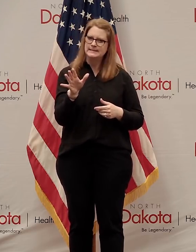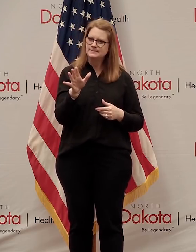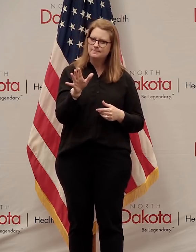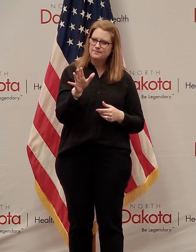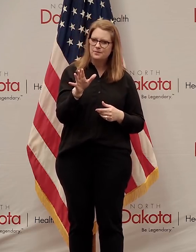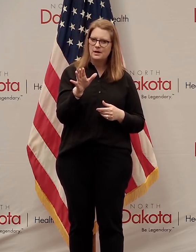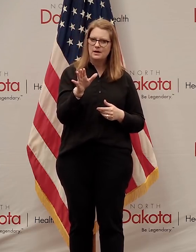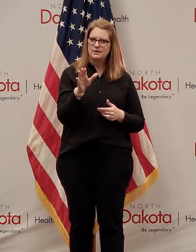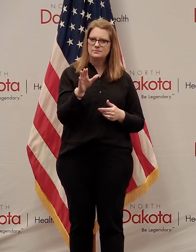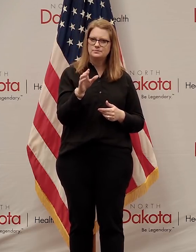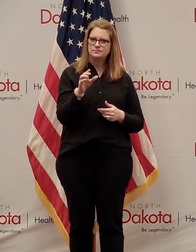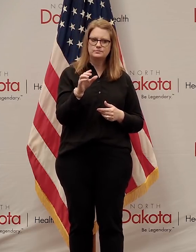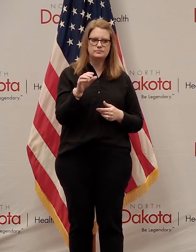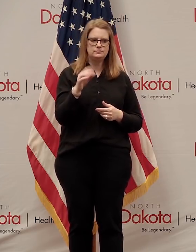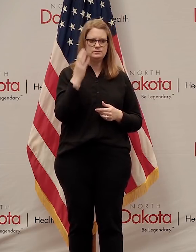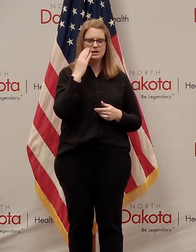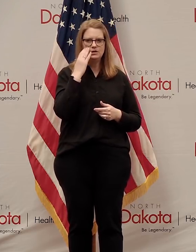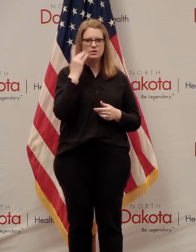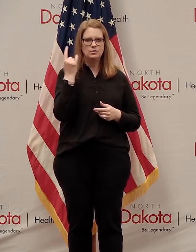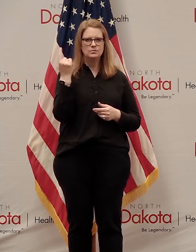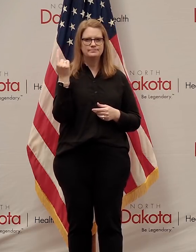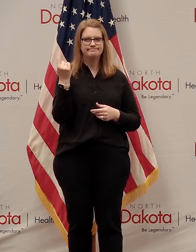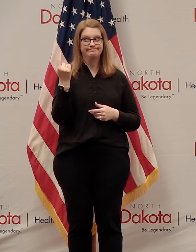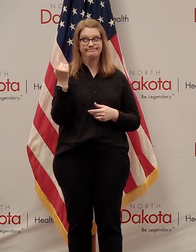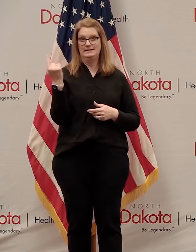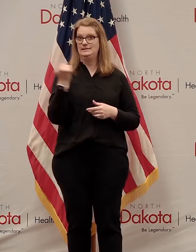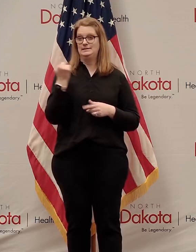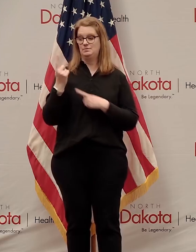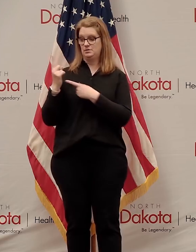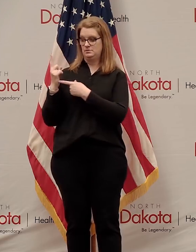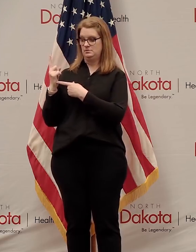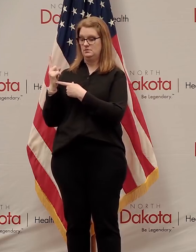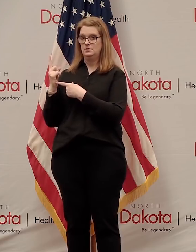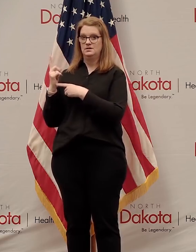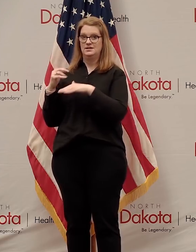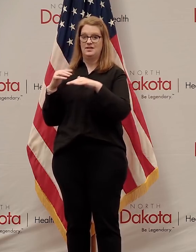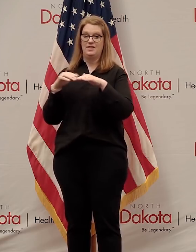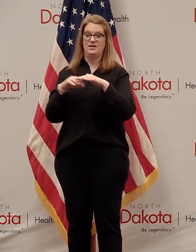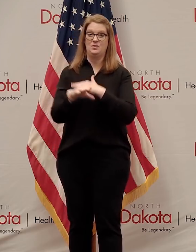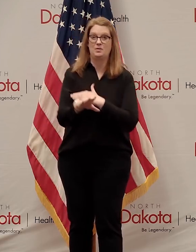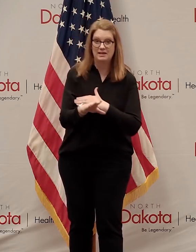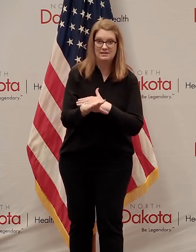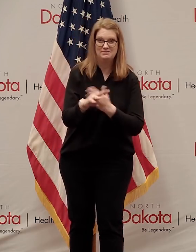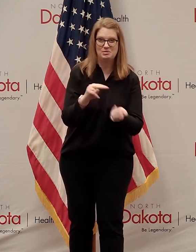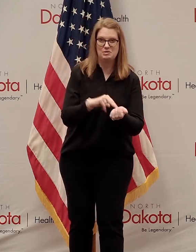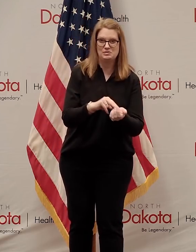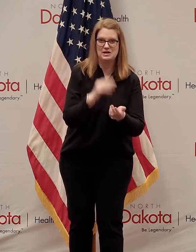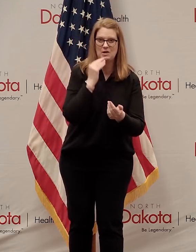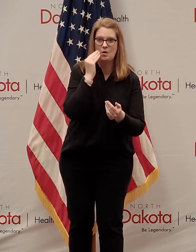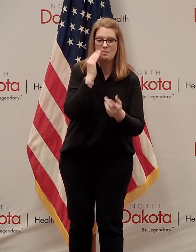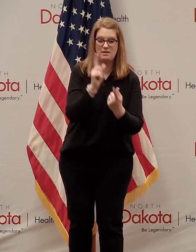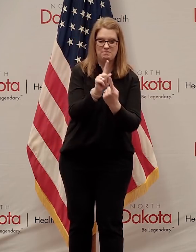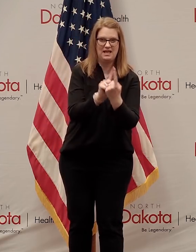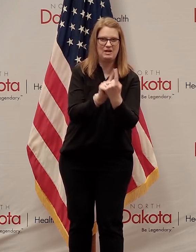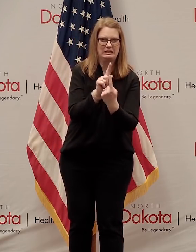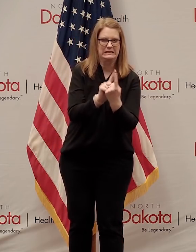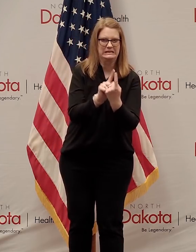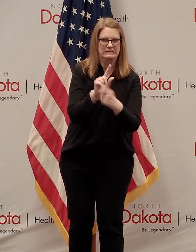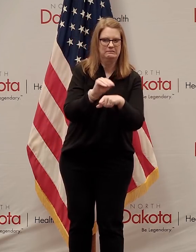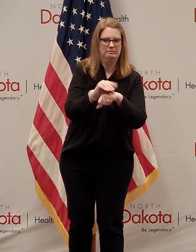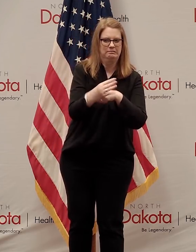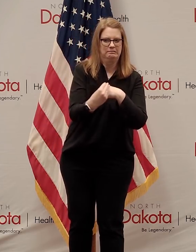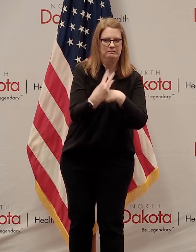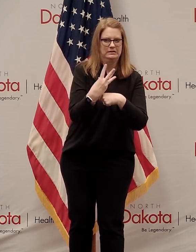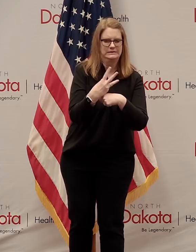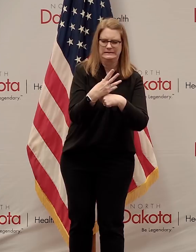somebody from the outside, you know, being in close contact with someone inside of a nursing home, and we want to make sure that that's one